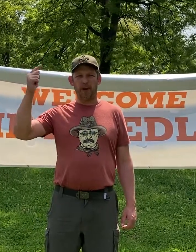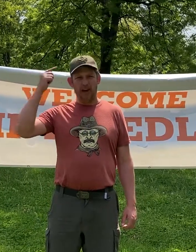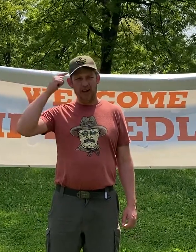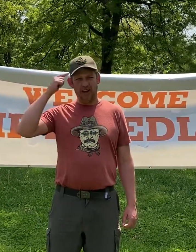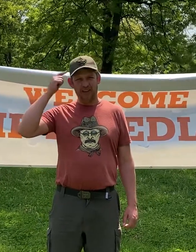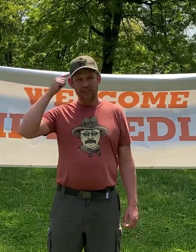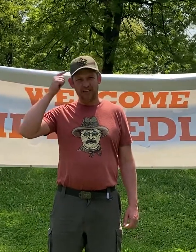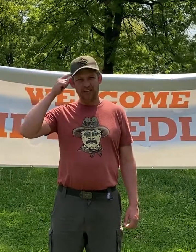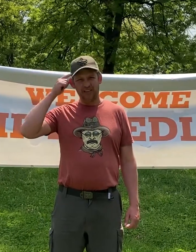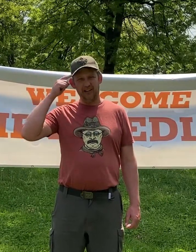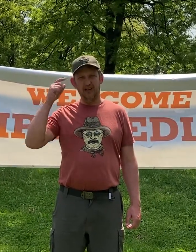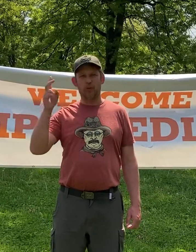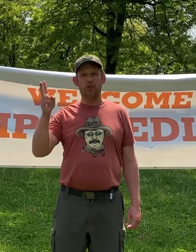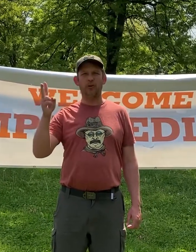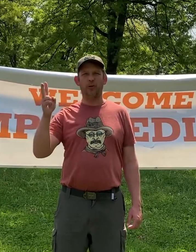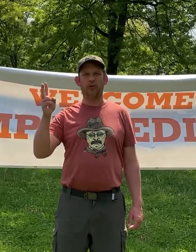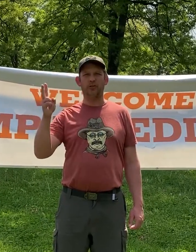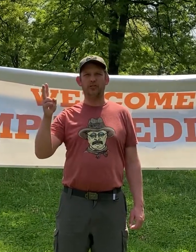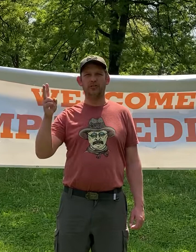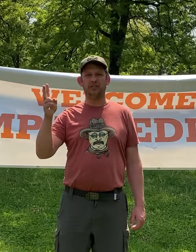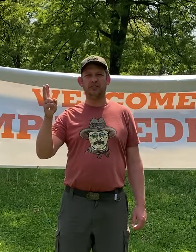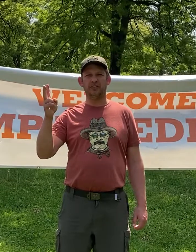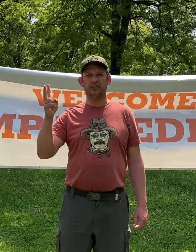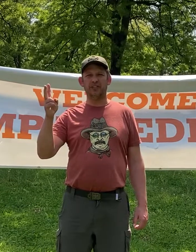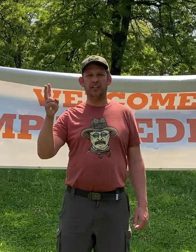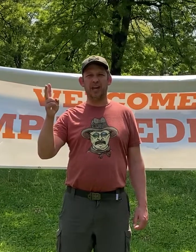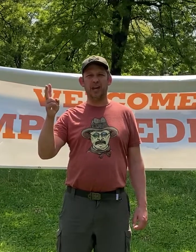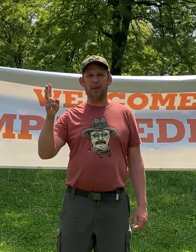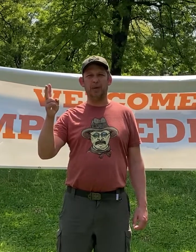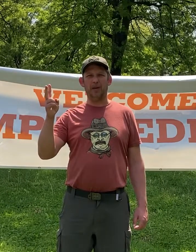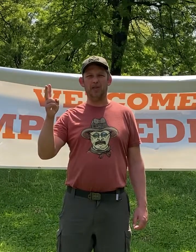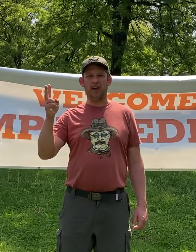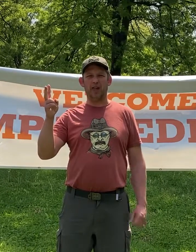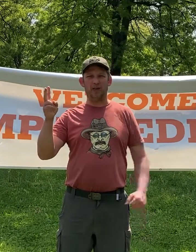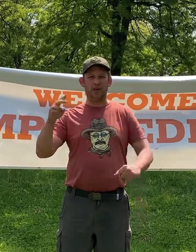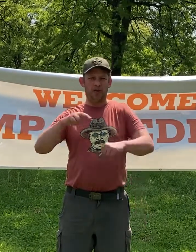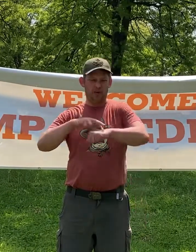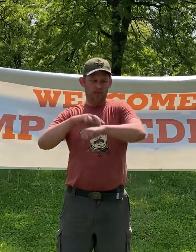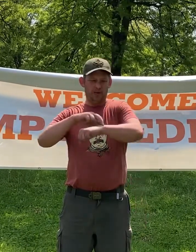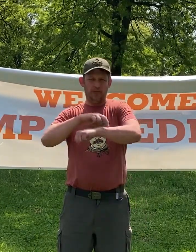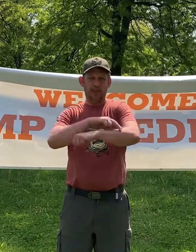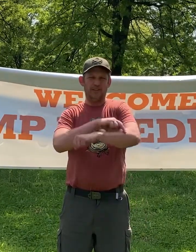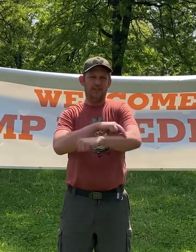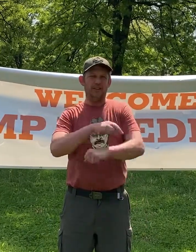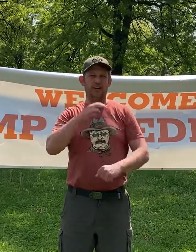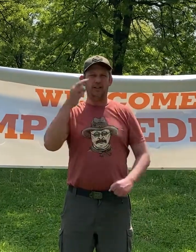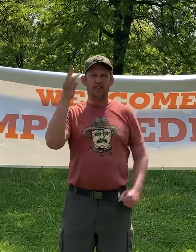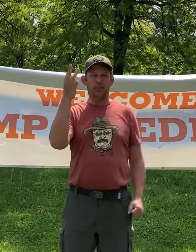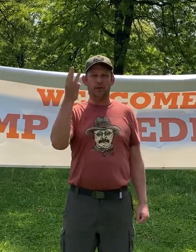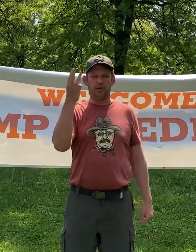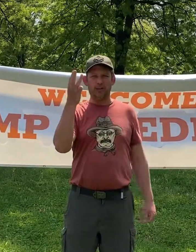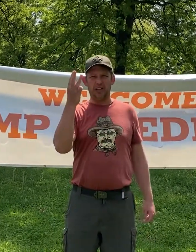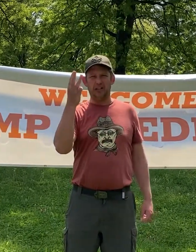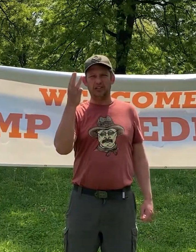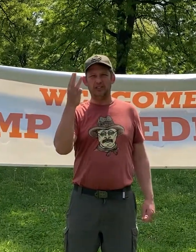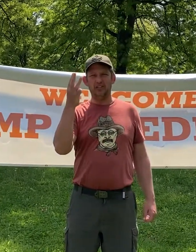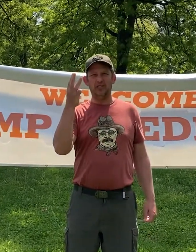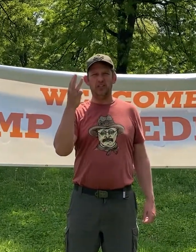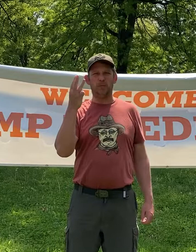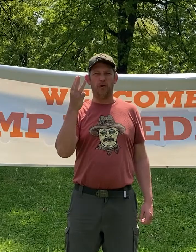ahead. Number two, camp and travel on durable surfaces. Number three, dispose